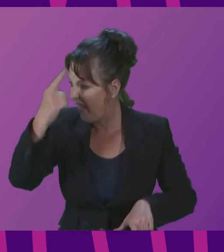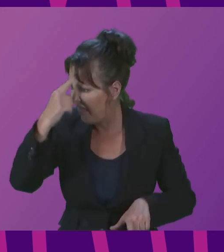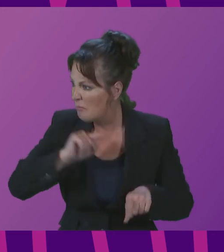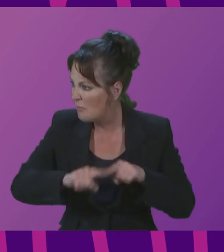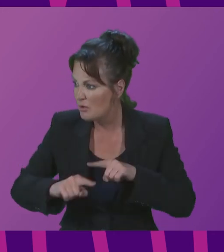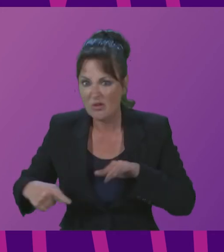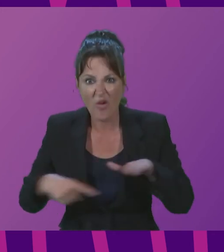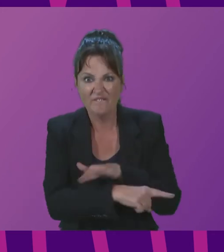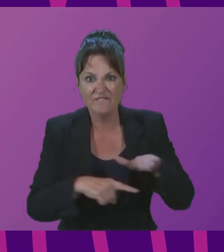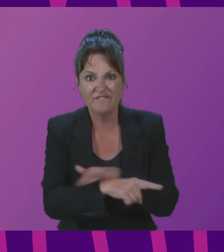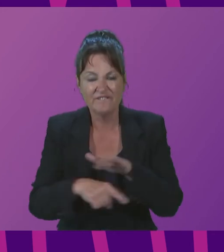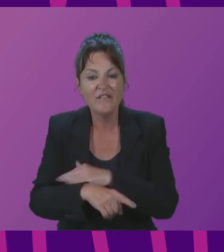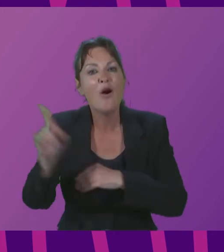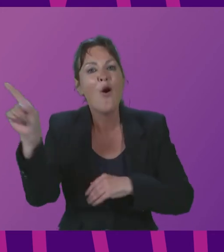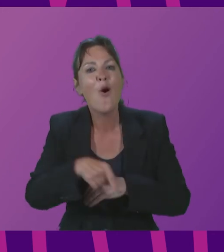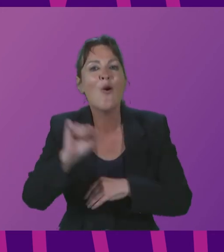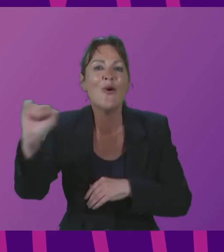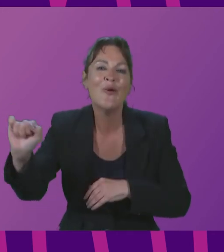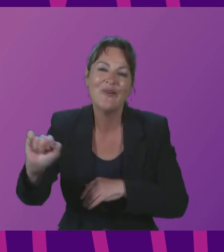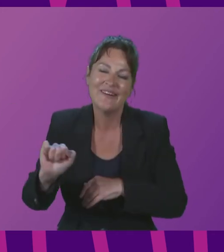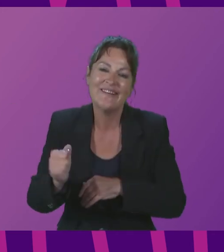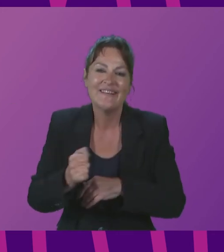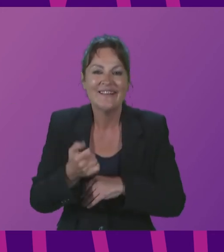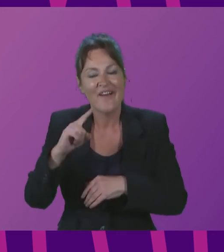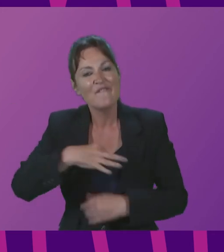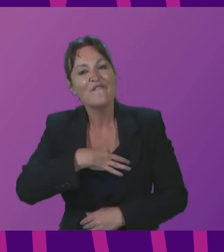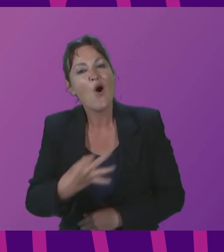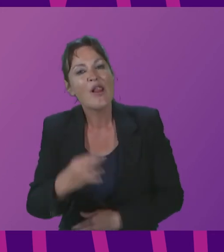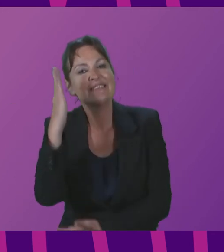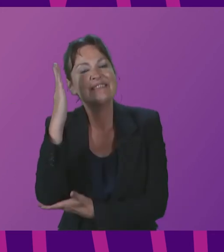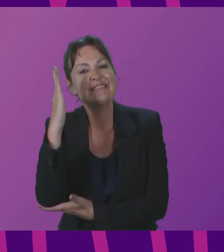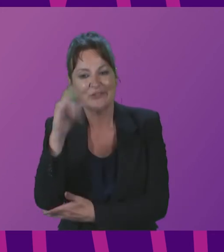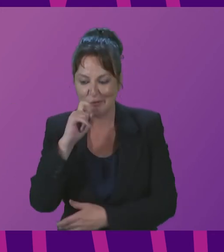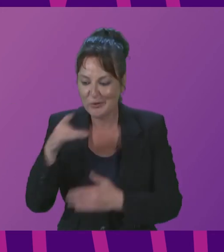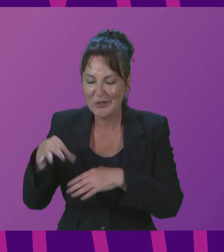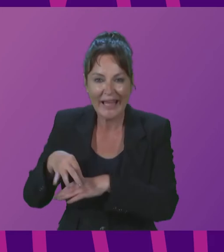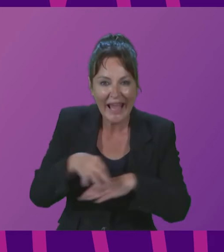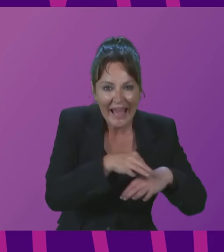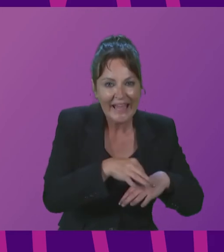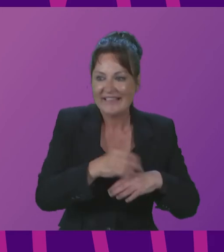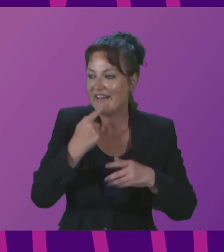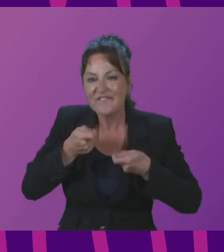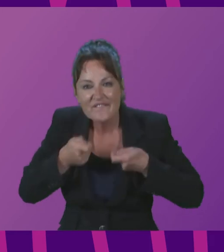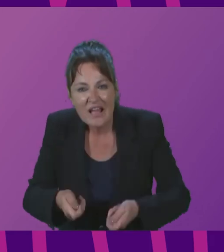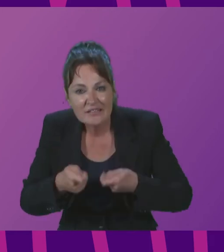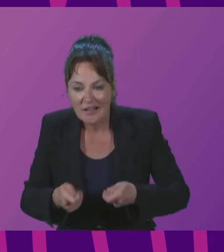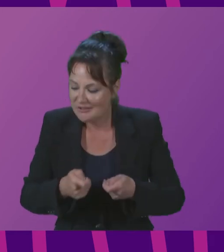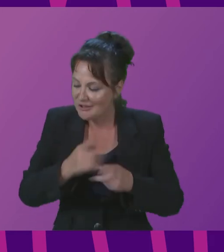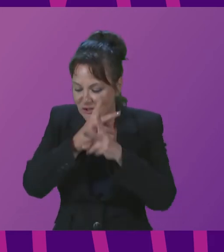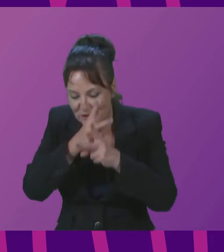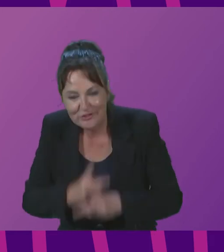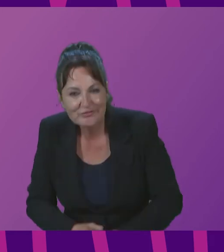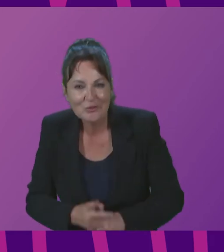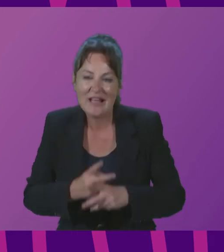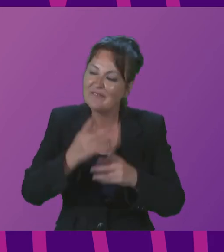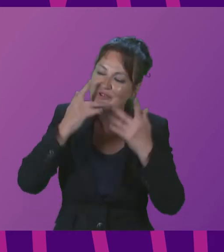actually but those who have fed and guided us because they've gone on to to work again for those who've guided fed facilitated planned